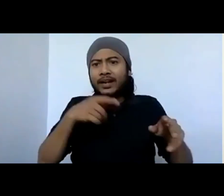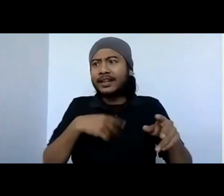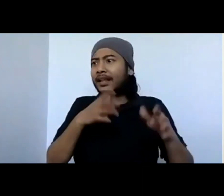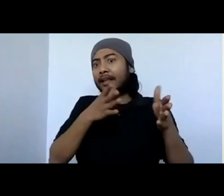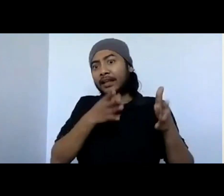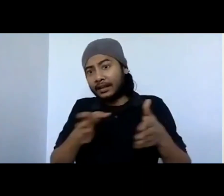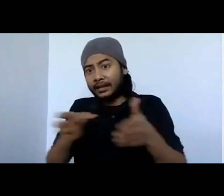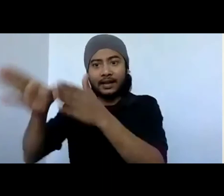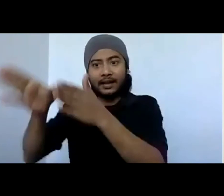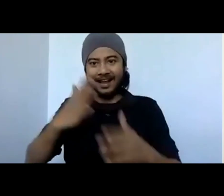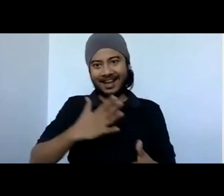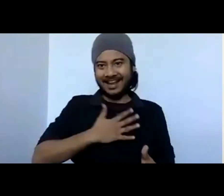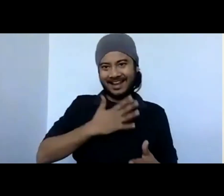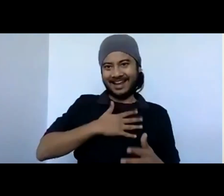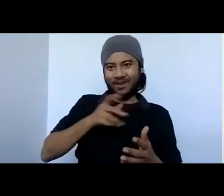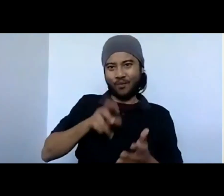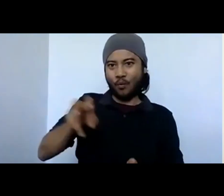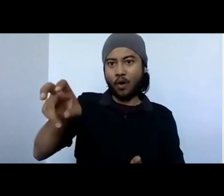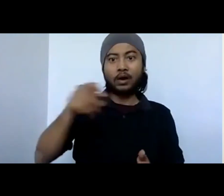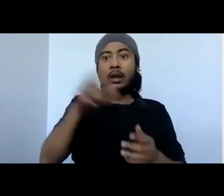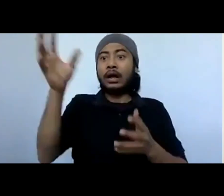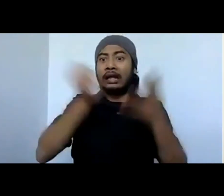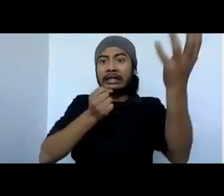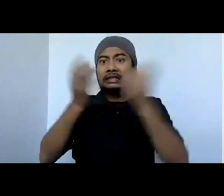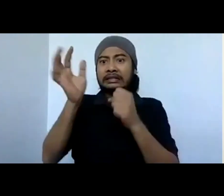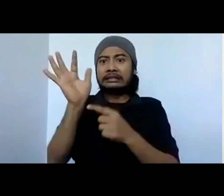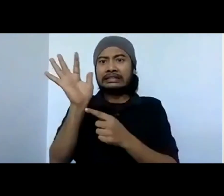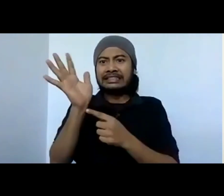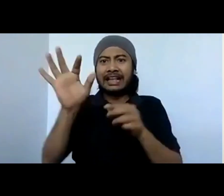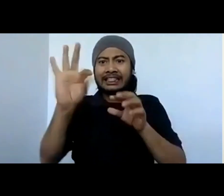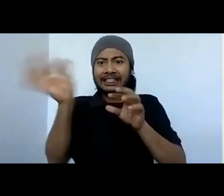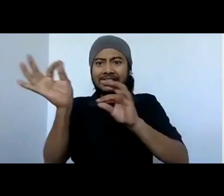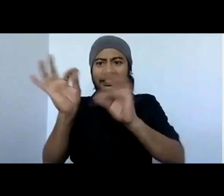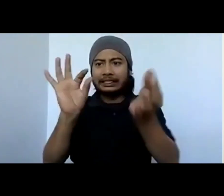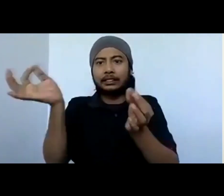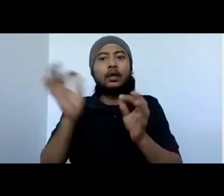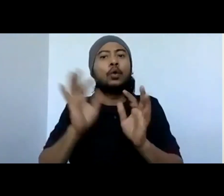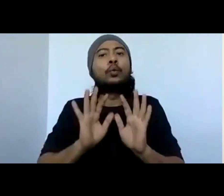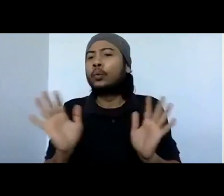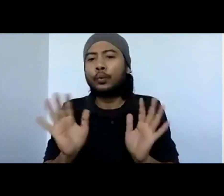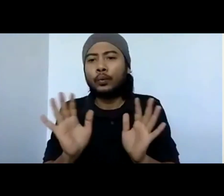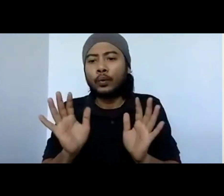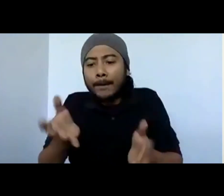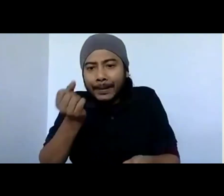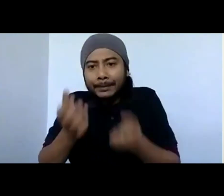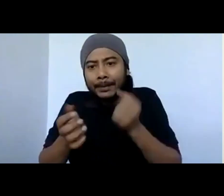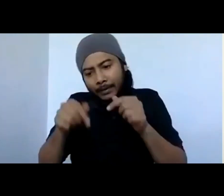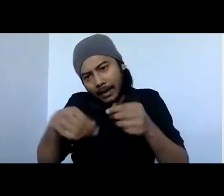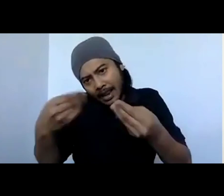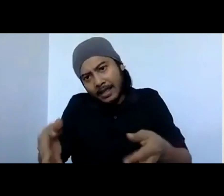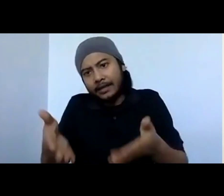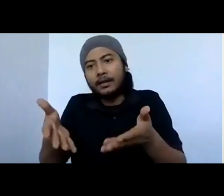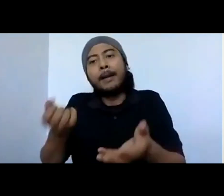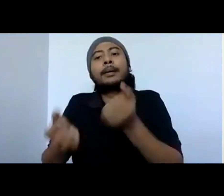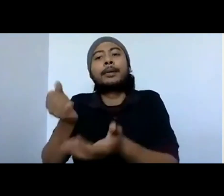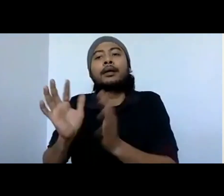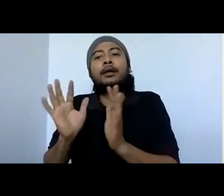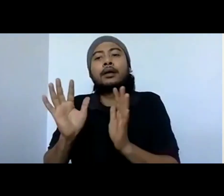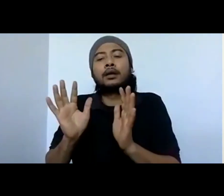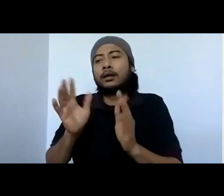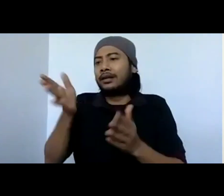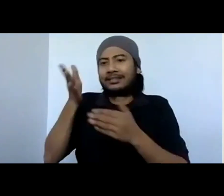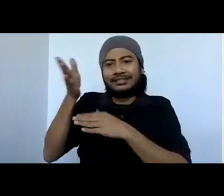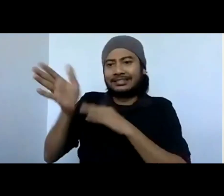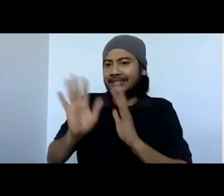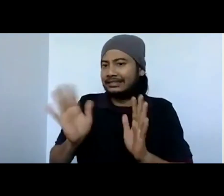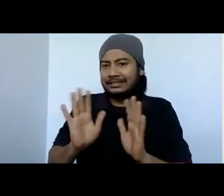things, you know, pluck the leaves, pluck the flowers, you know, make them truly enjoy nature